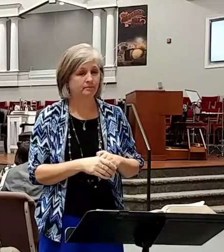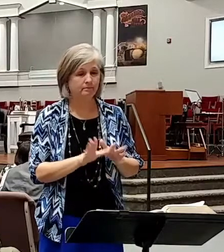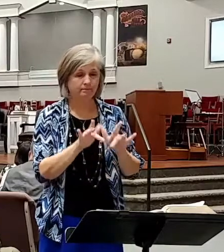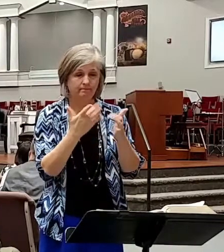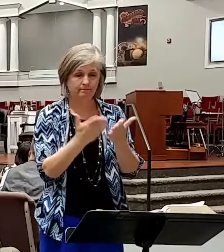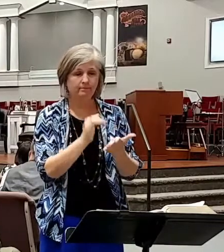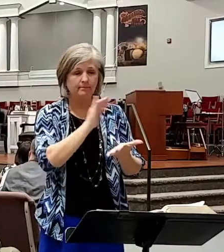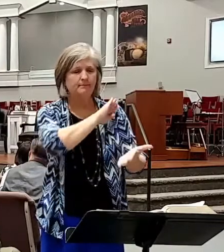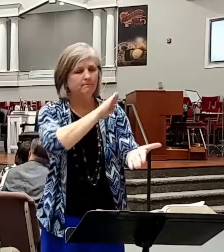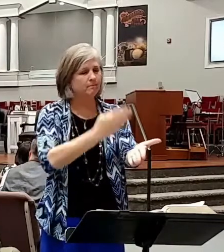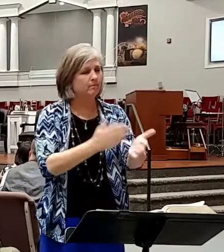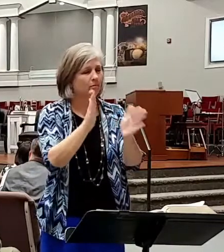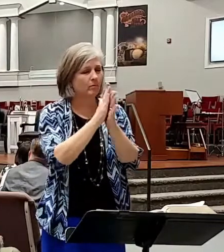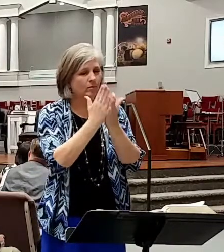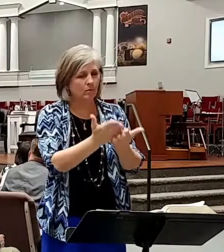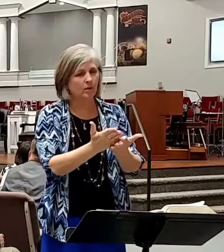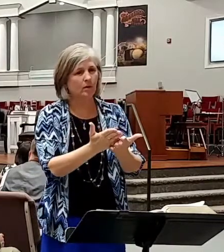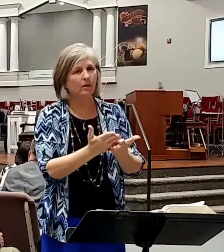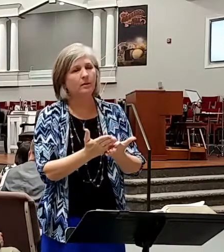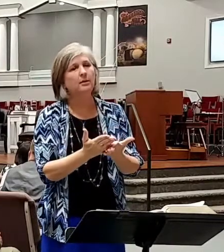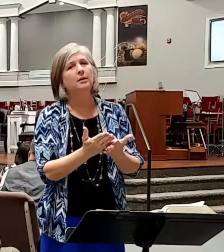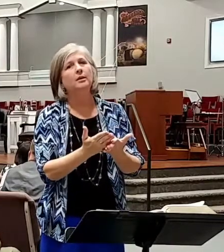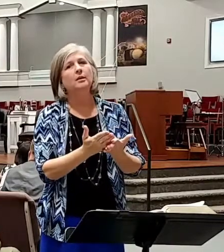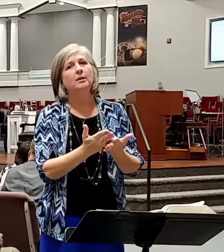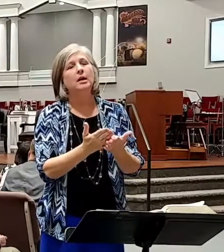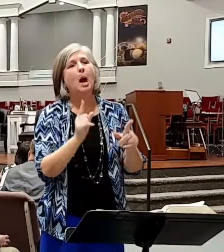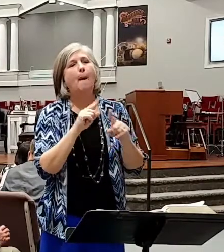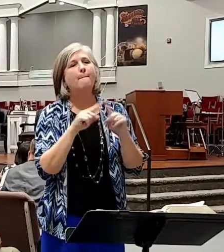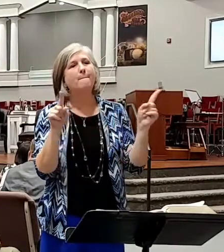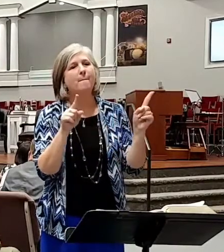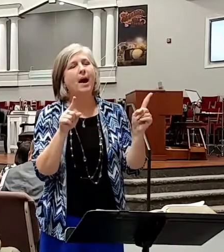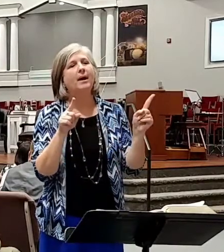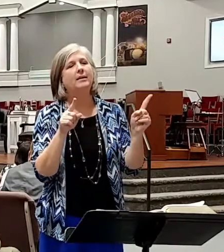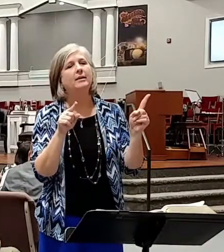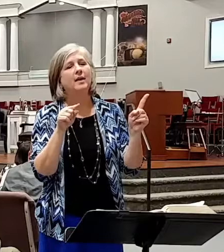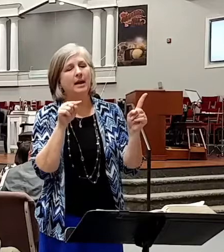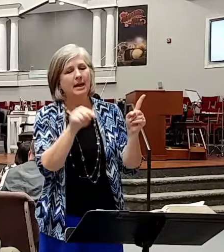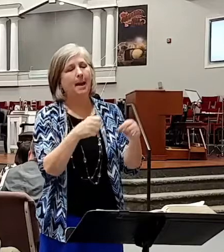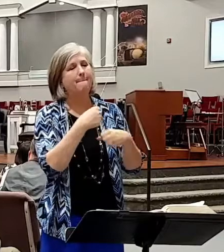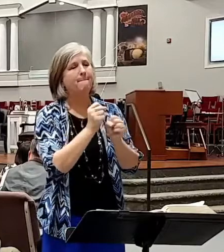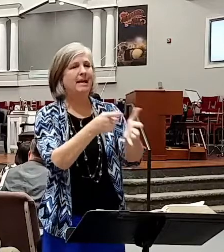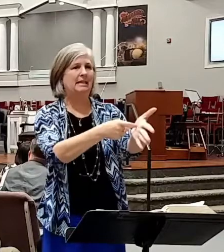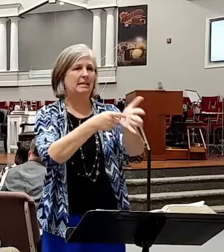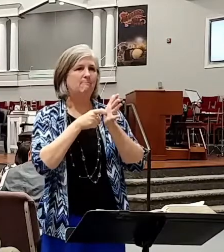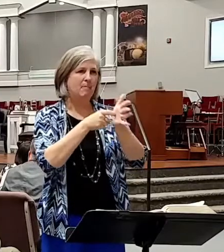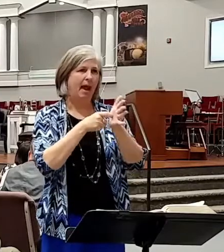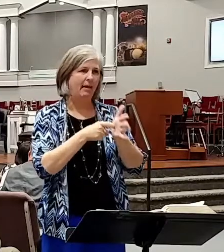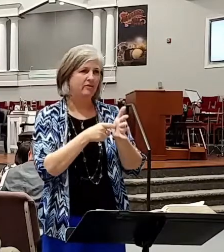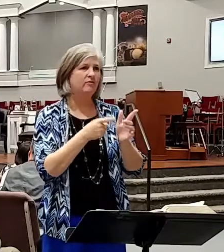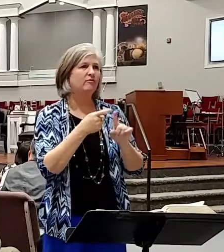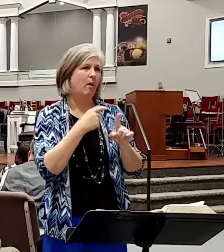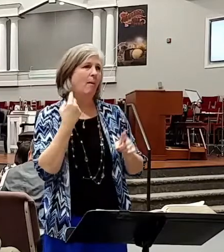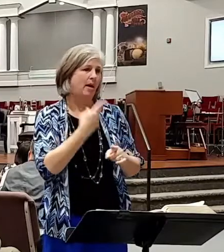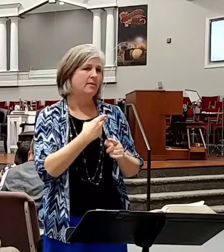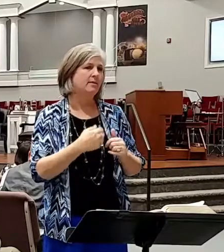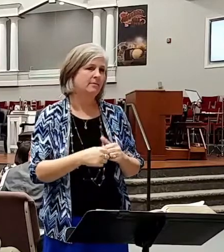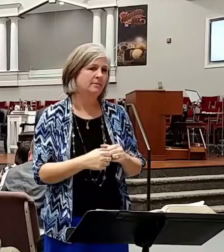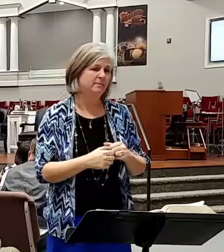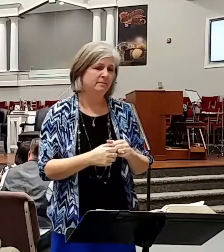powerful book but it listen to me it makes demands of us according to Hebrews chapter